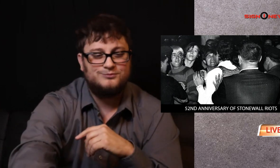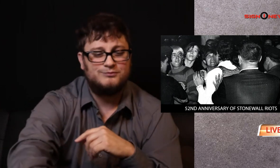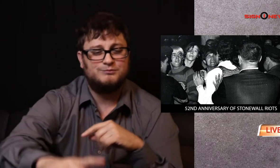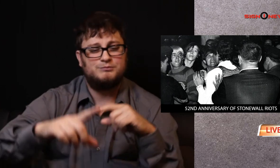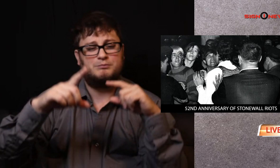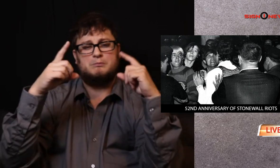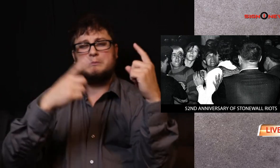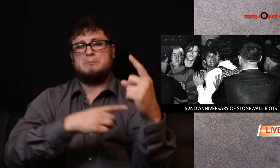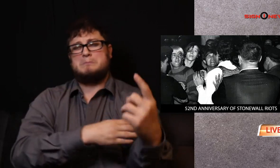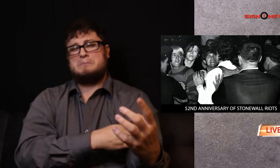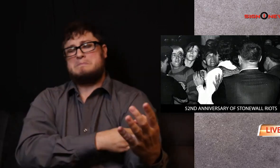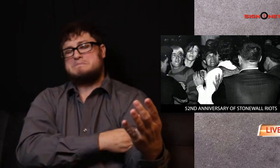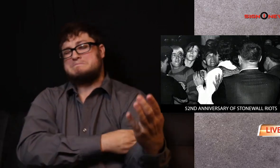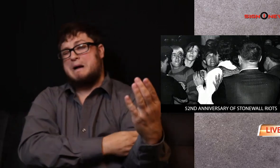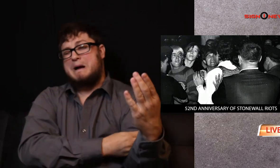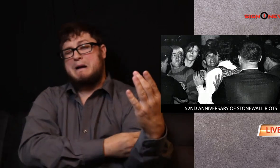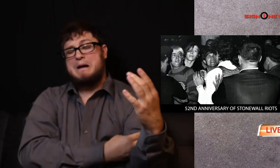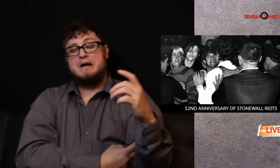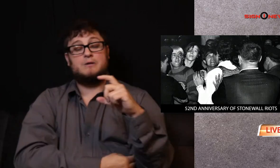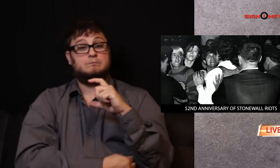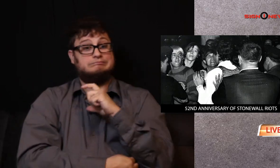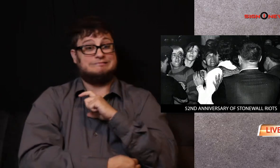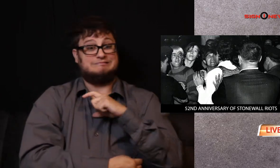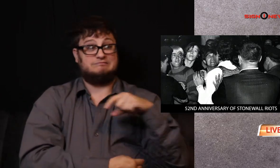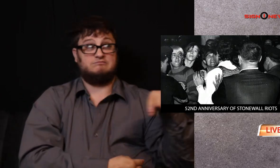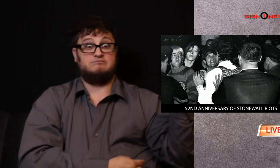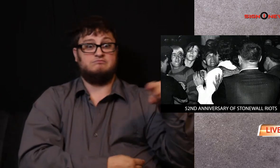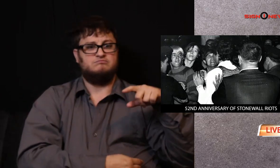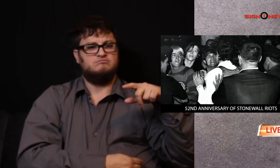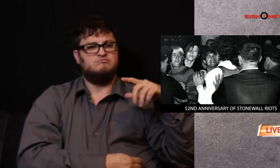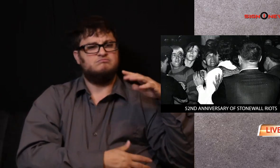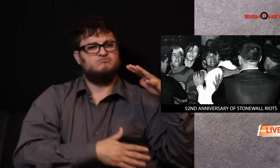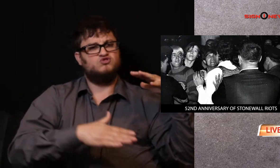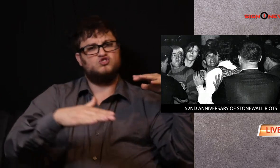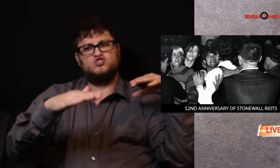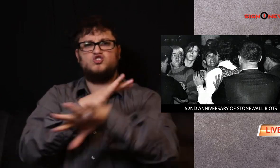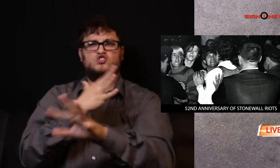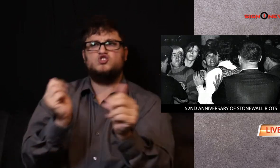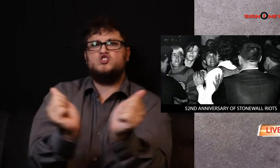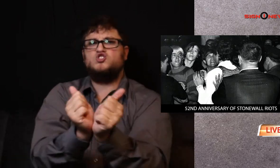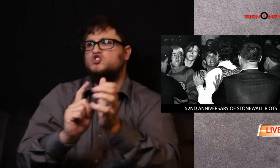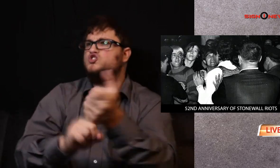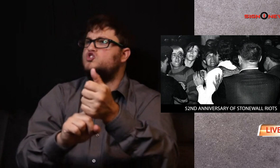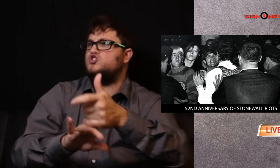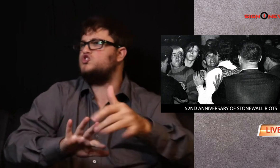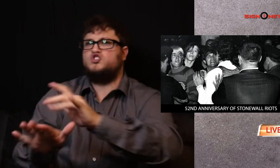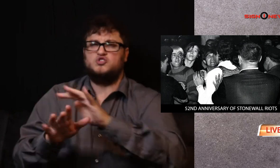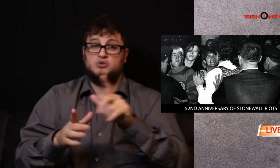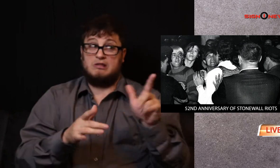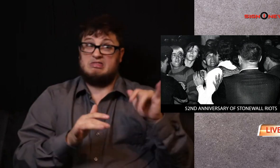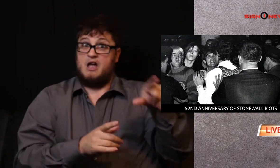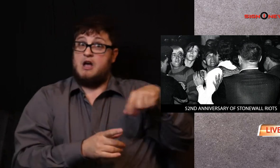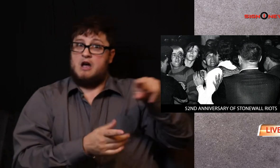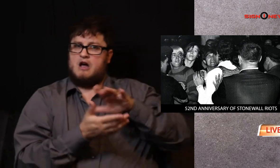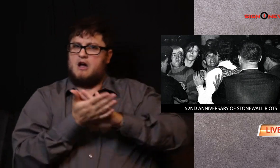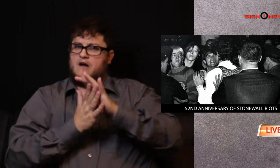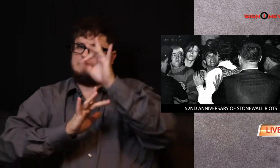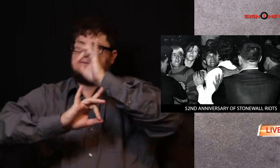That's when gay and lesbian patrons of Stonewall Inn in Greenwich Village, New York fought back when